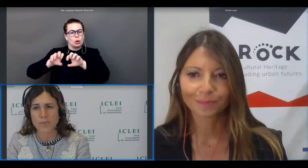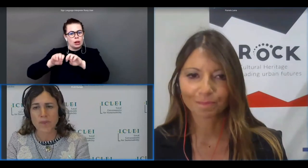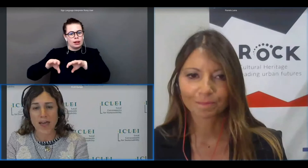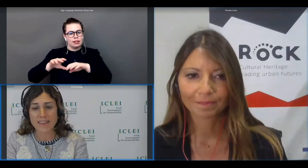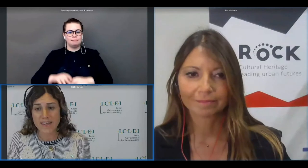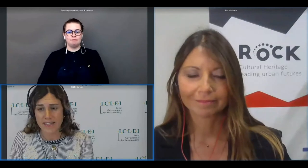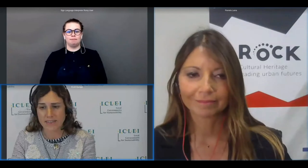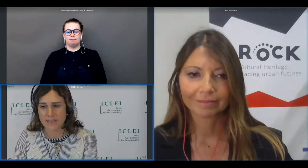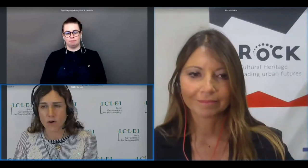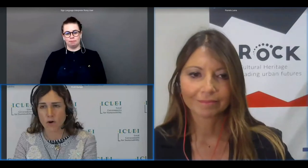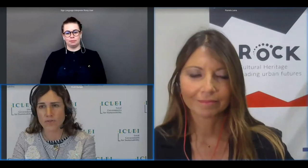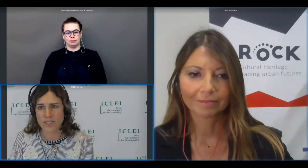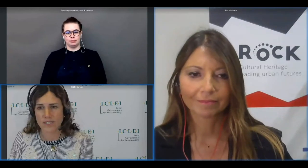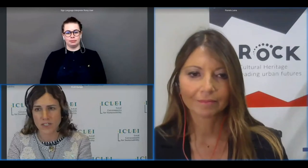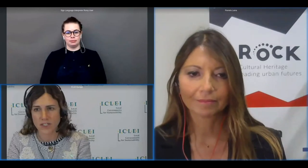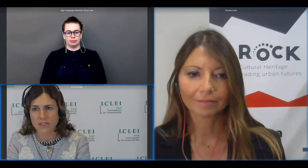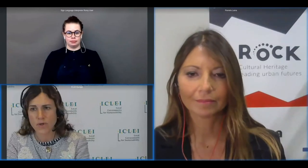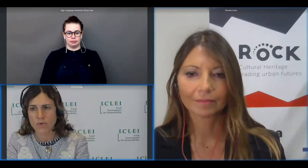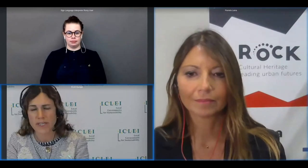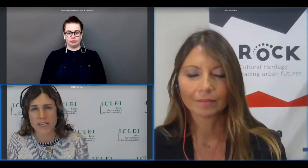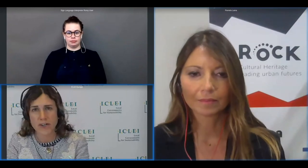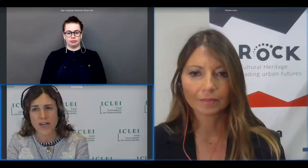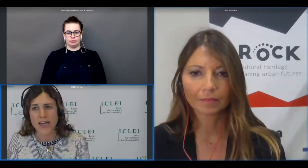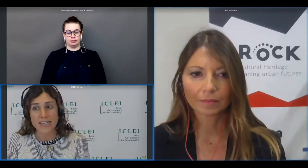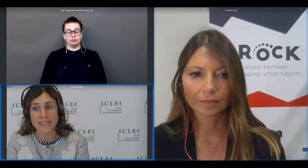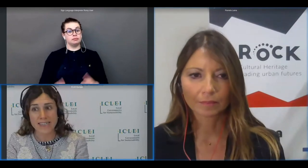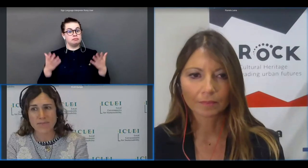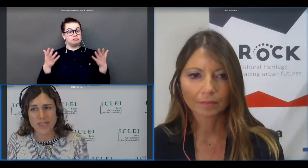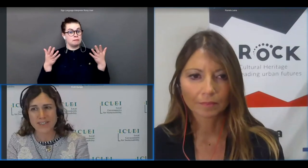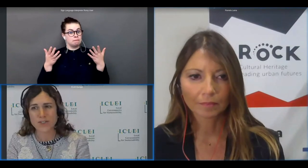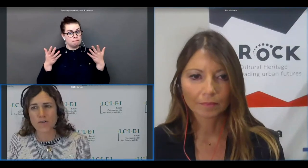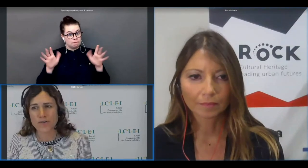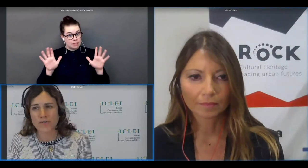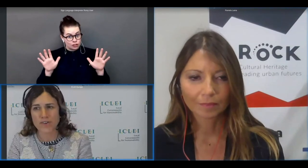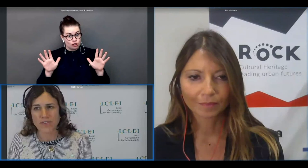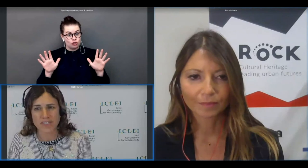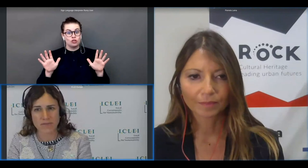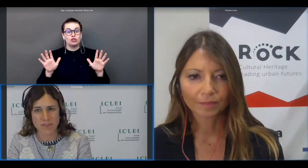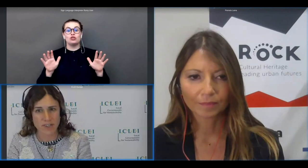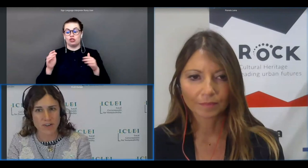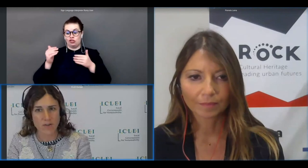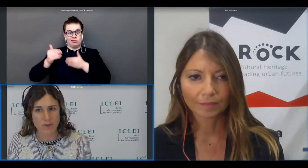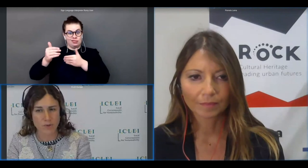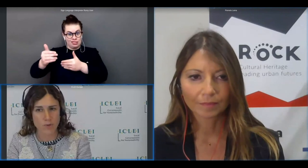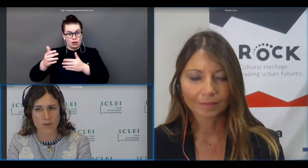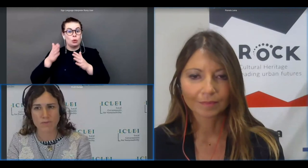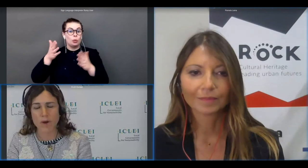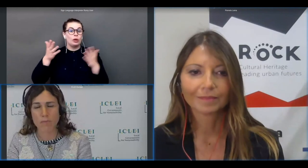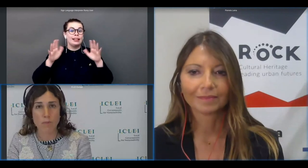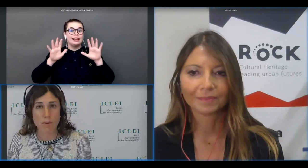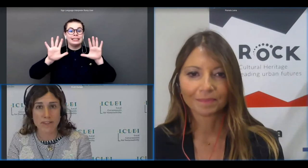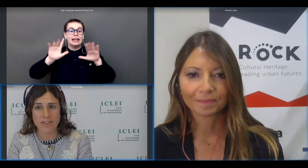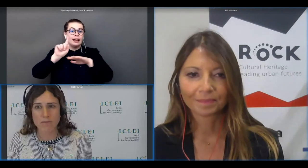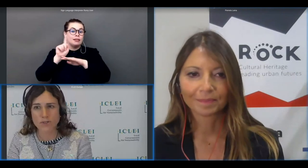at the end of the sessions we will hear 10 minutes of the fifth symphony of beethoven